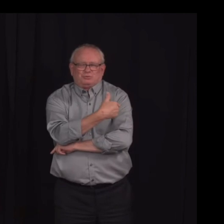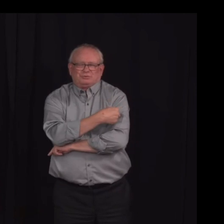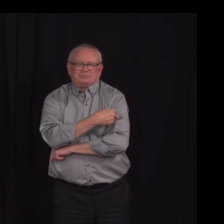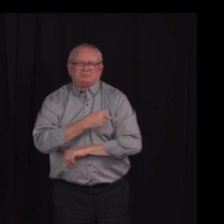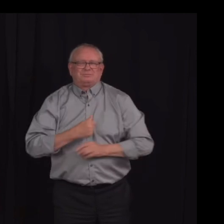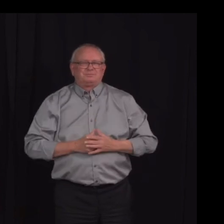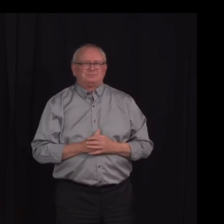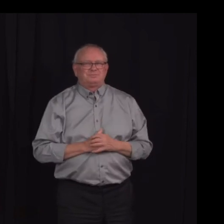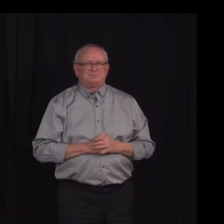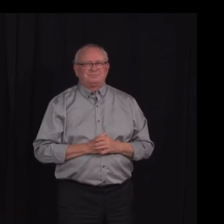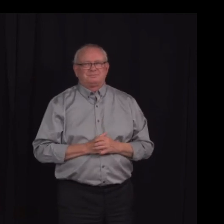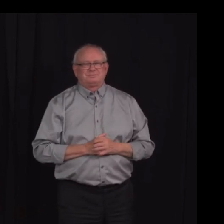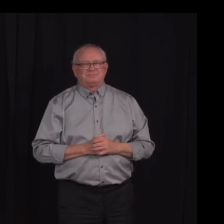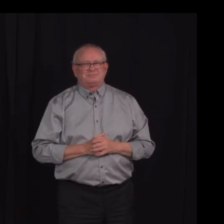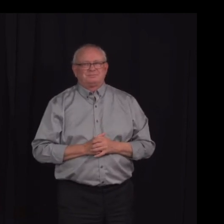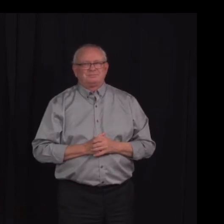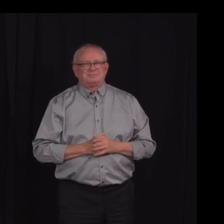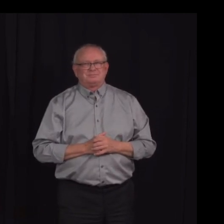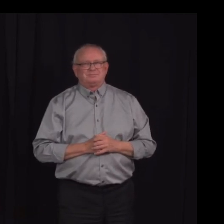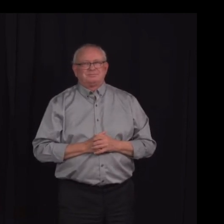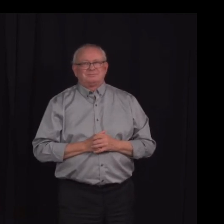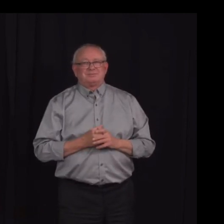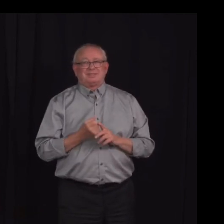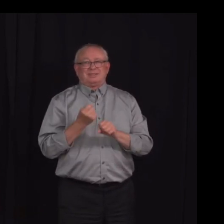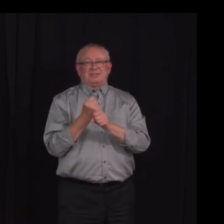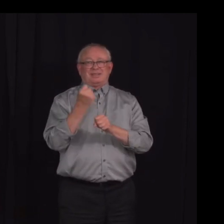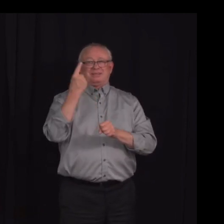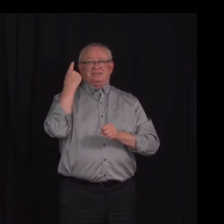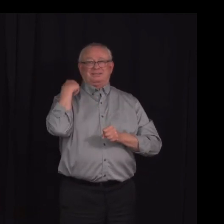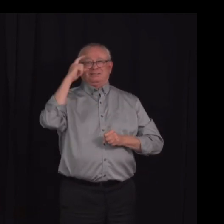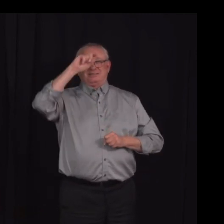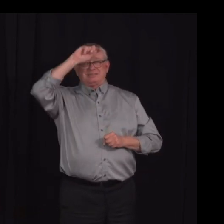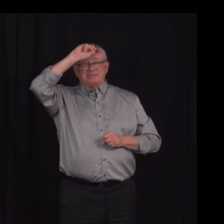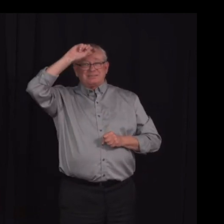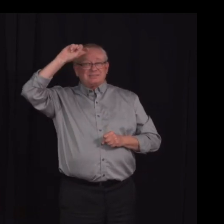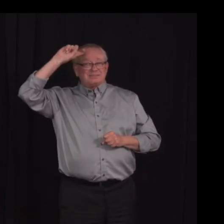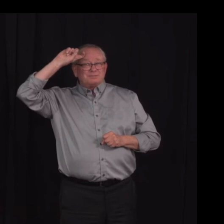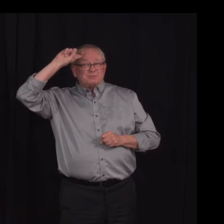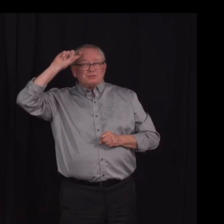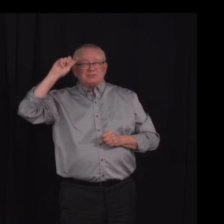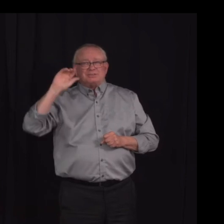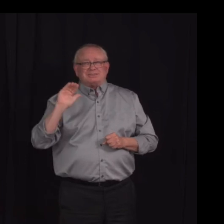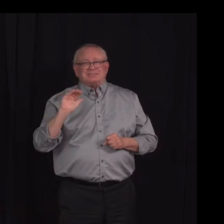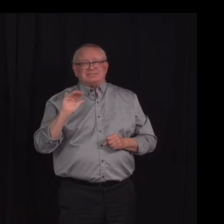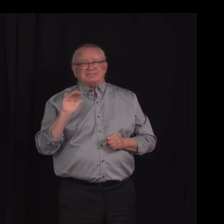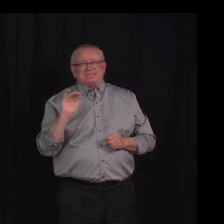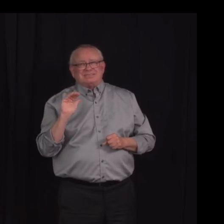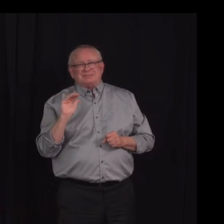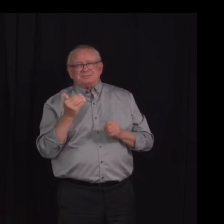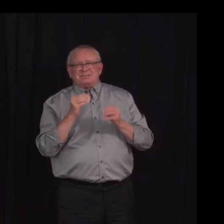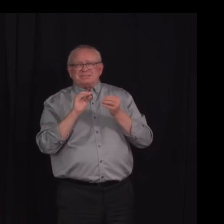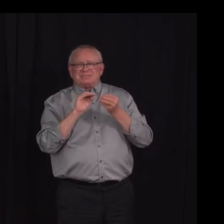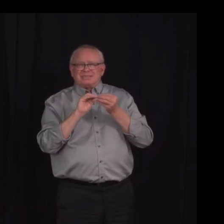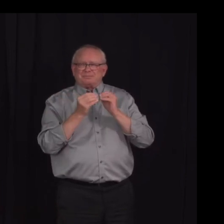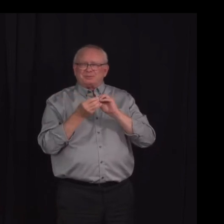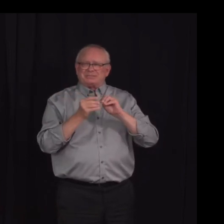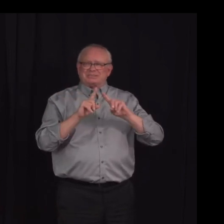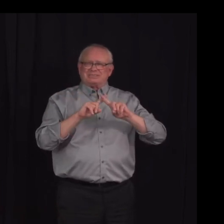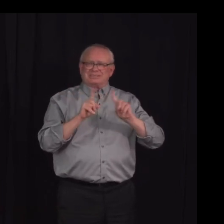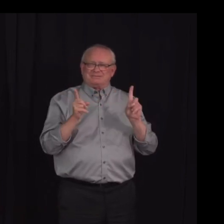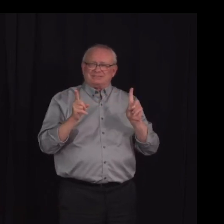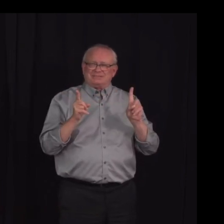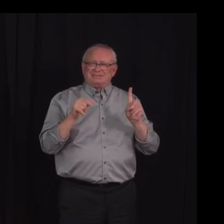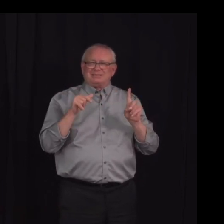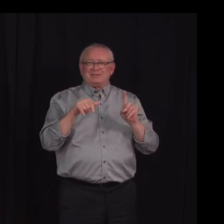you know, even last summer, you know, there certainly appears to be some seasonality to COVID-19.